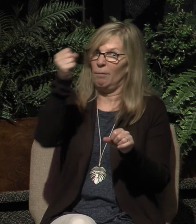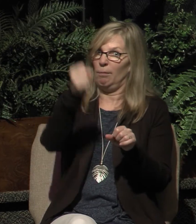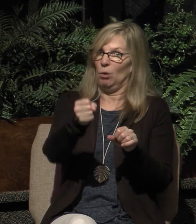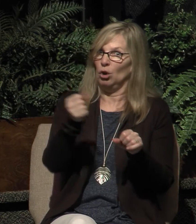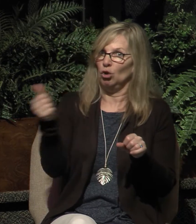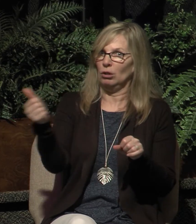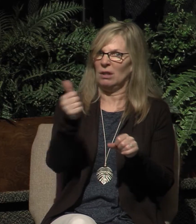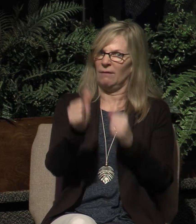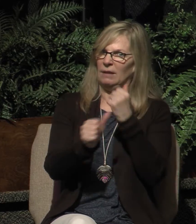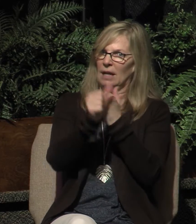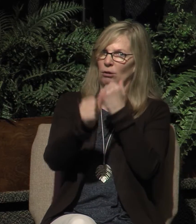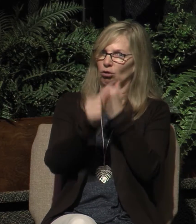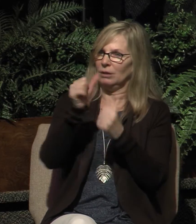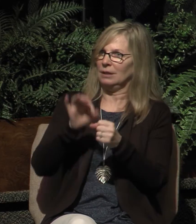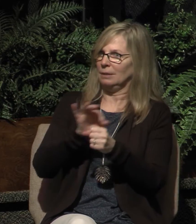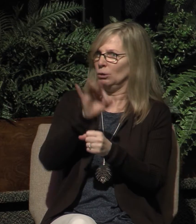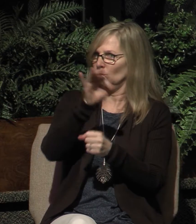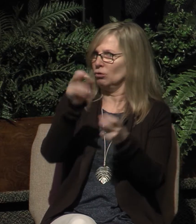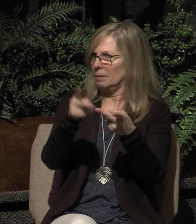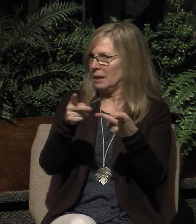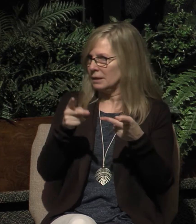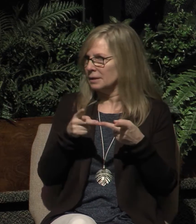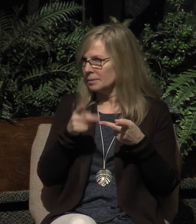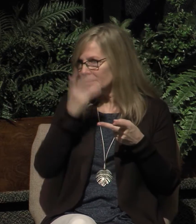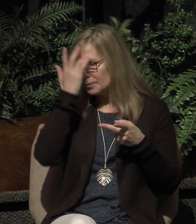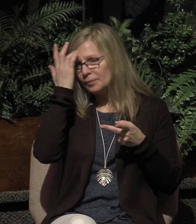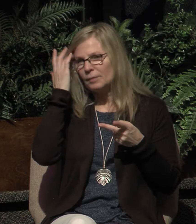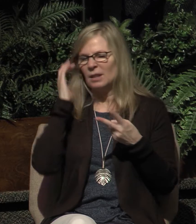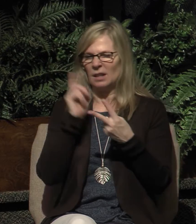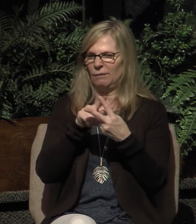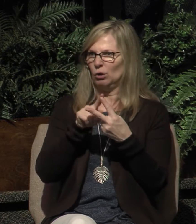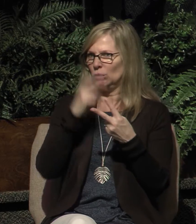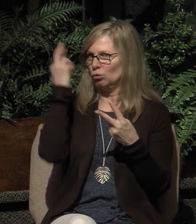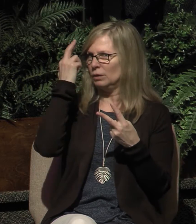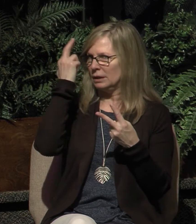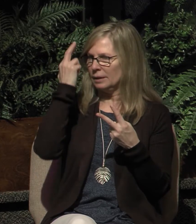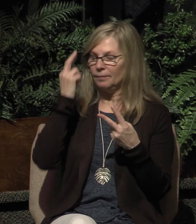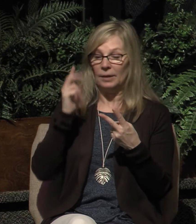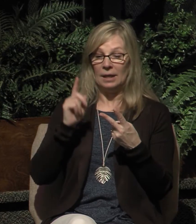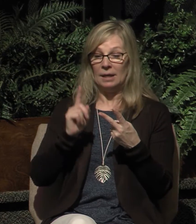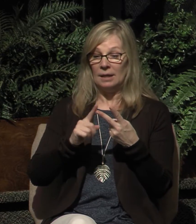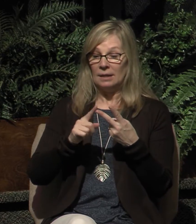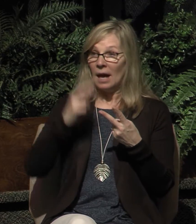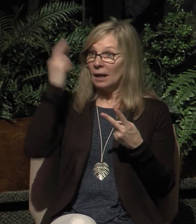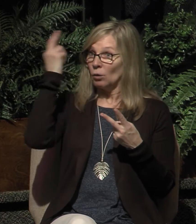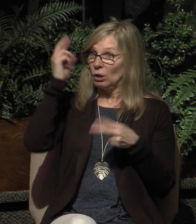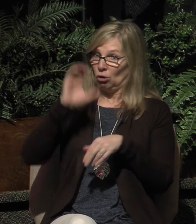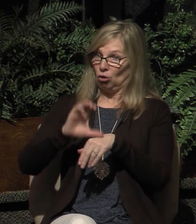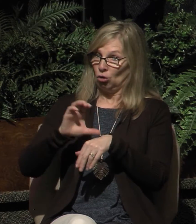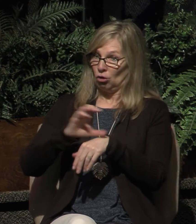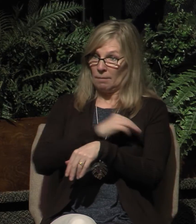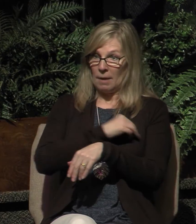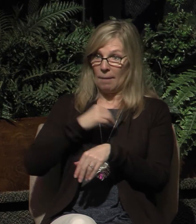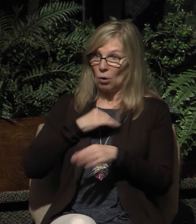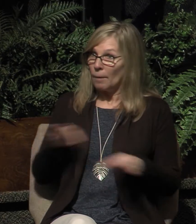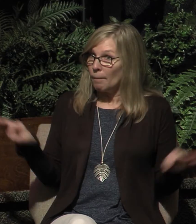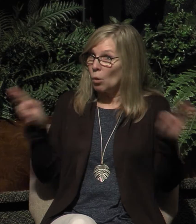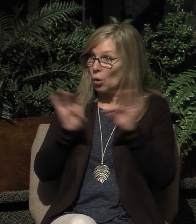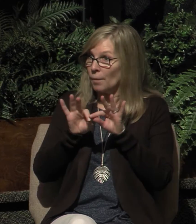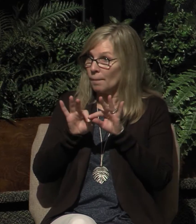place. Dangerous place spiritually. Second reason church membership is important is because it's only when you join a church that you'll be able to